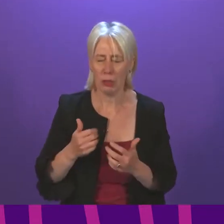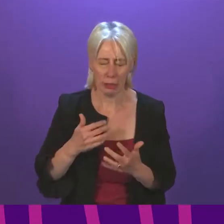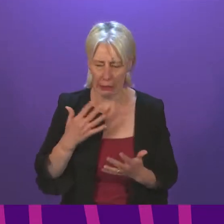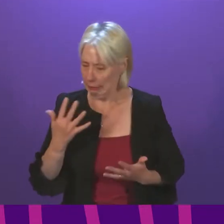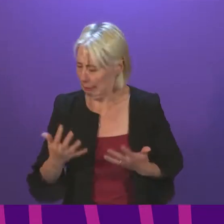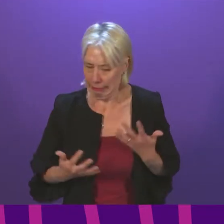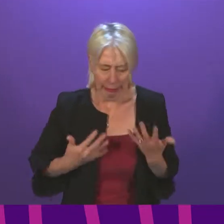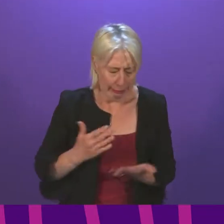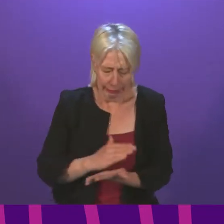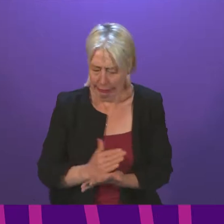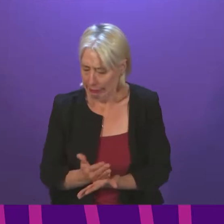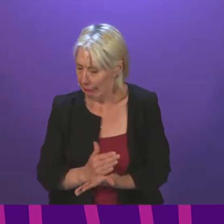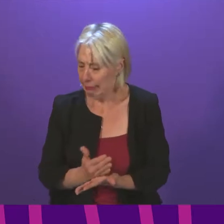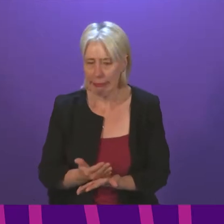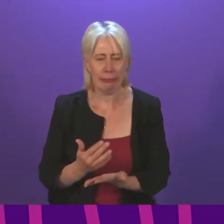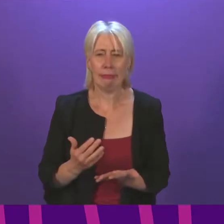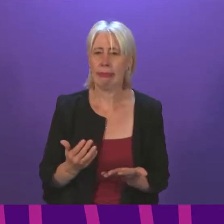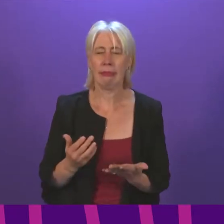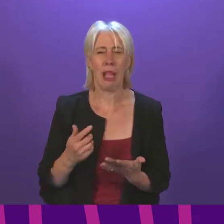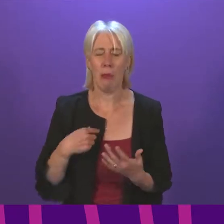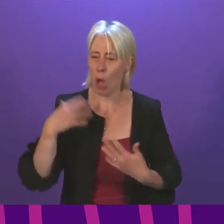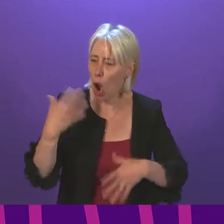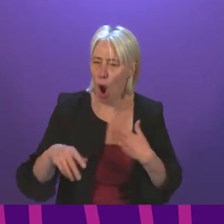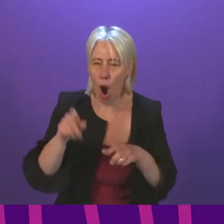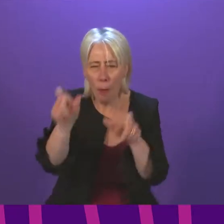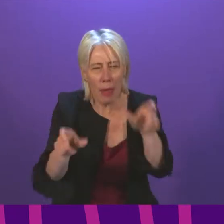and hurt to those they love.